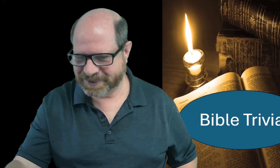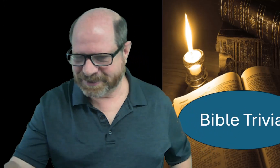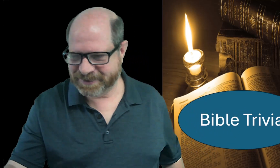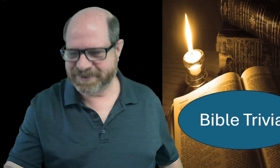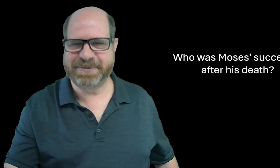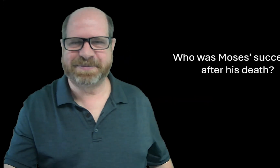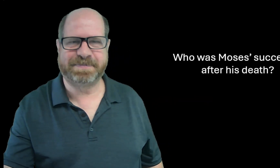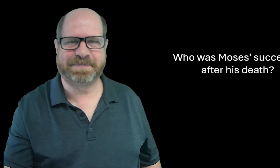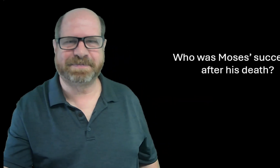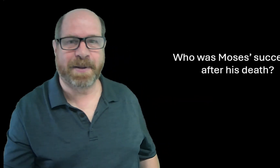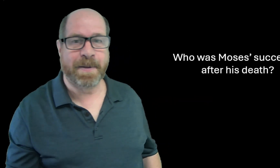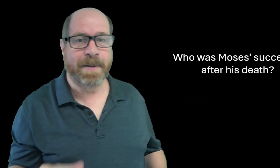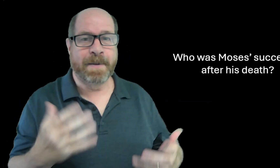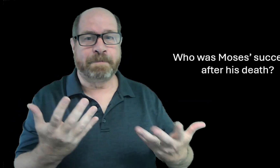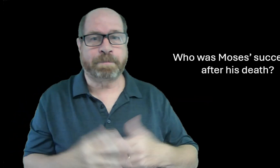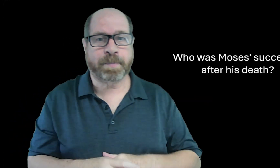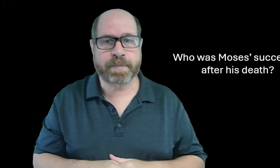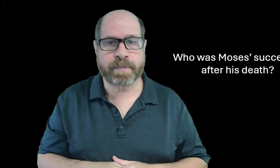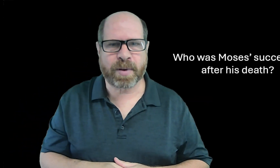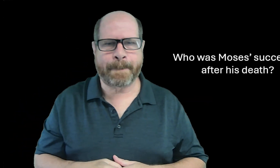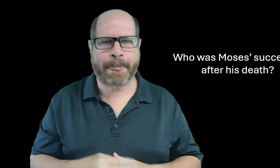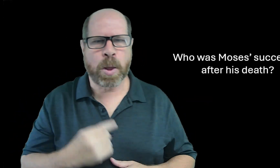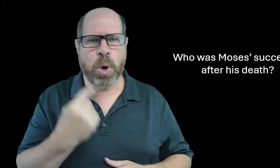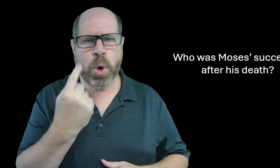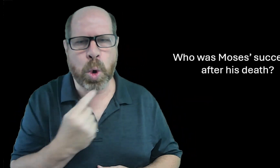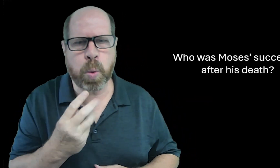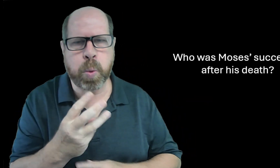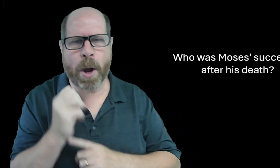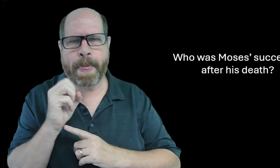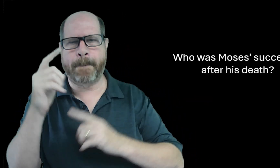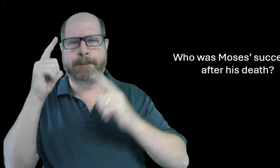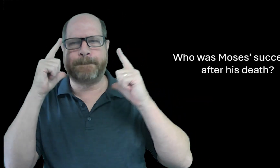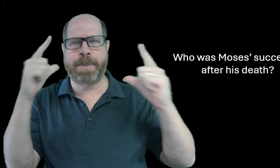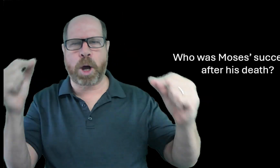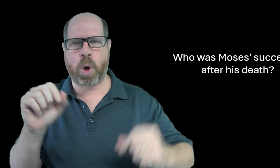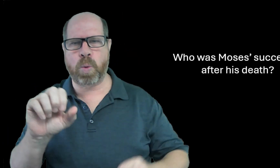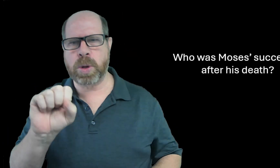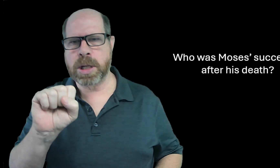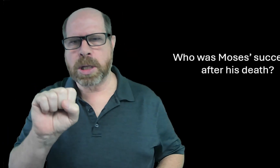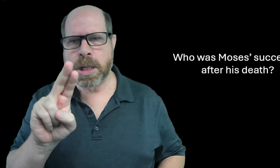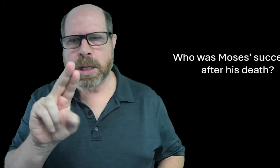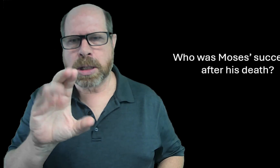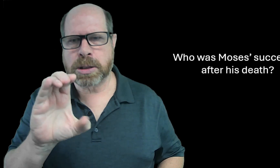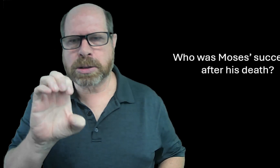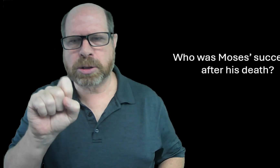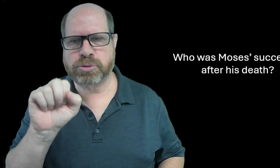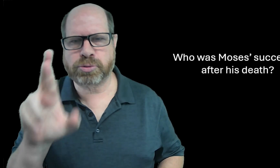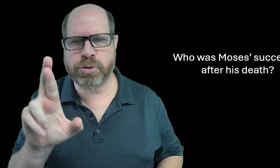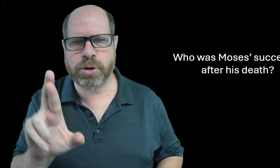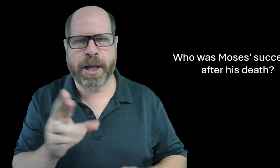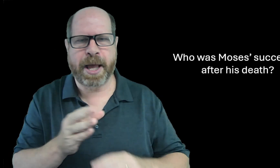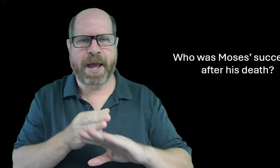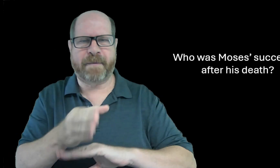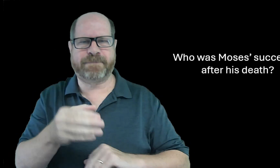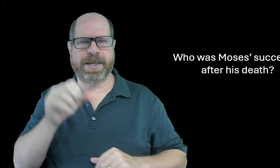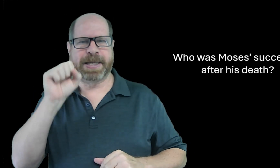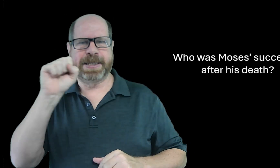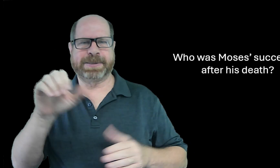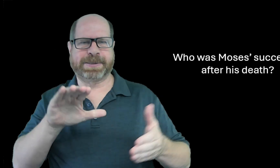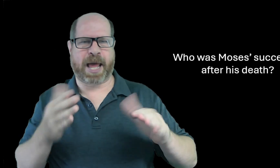who was moses's successor after his death